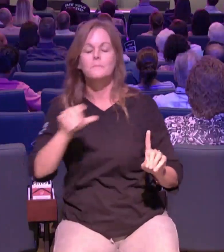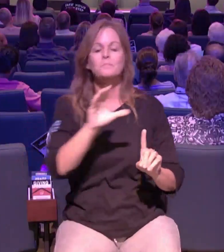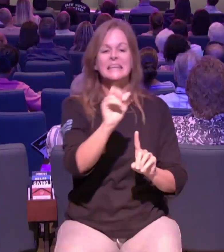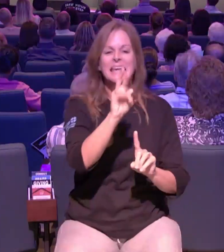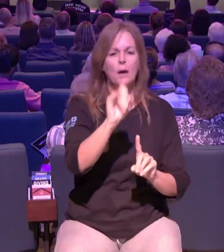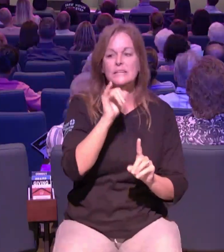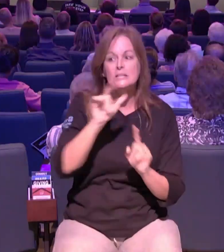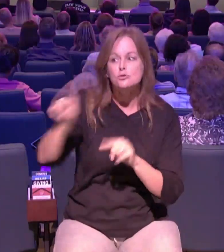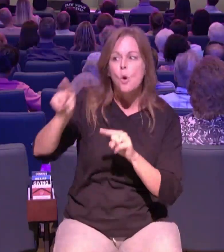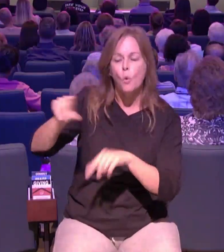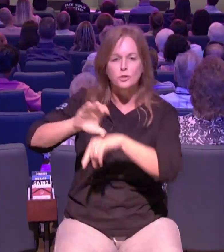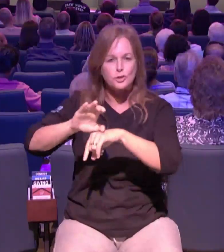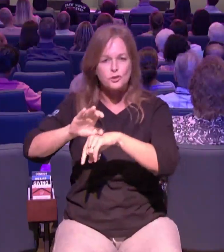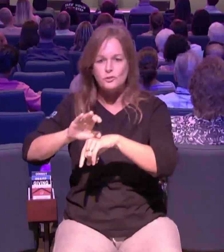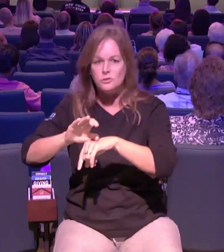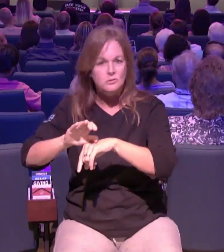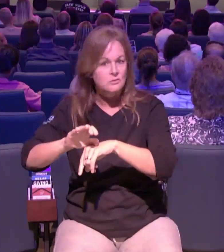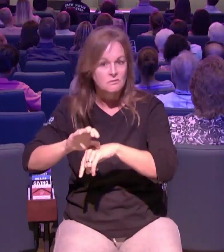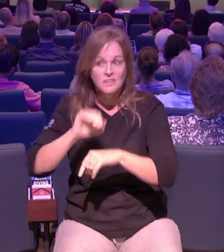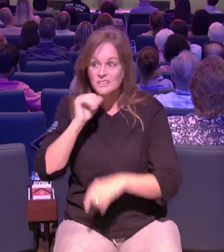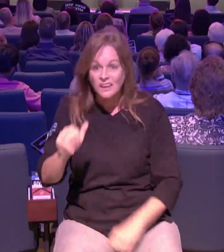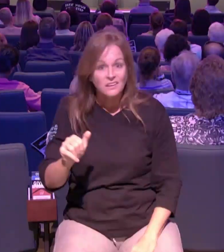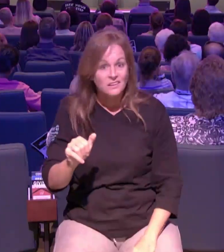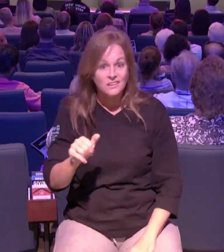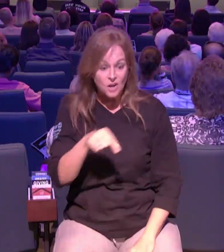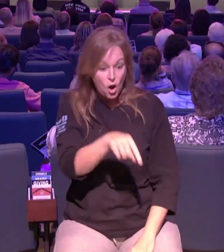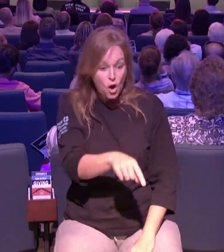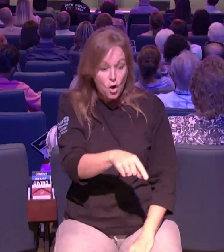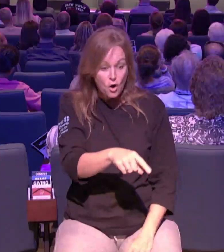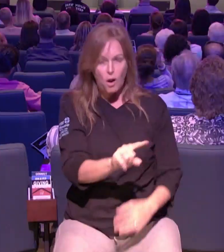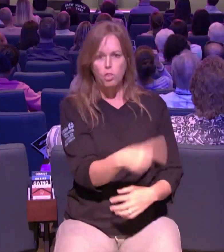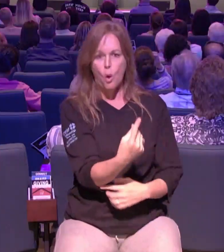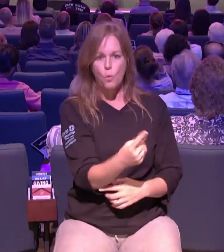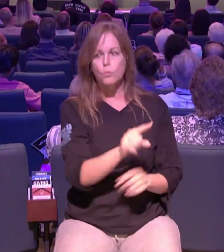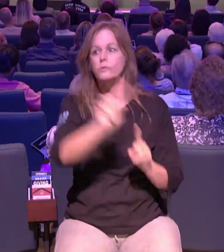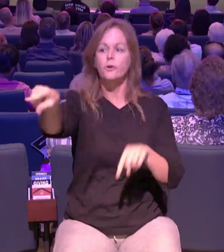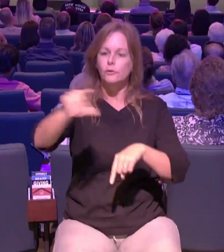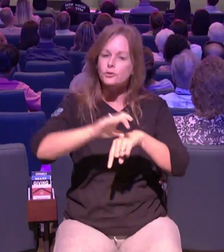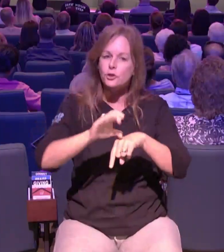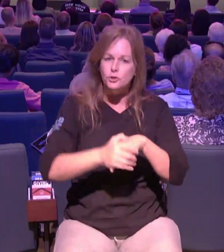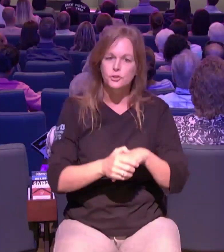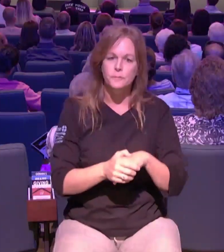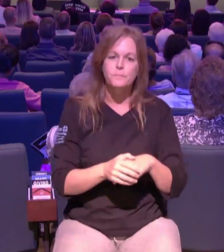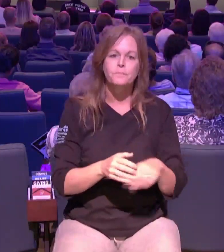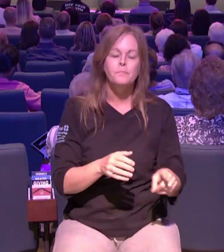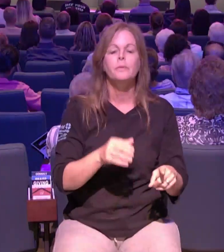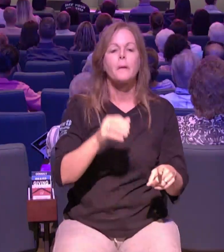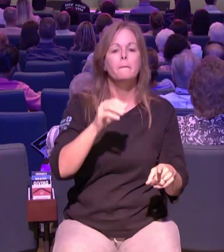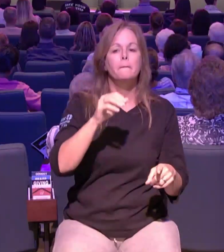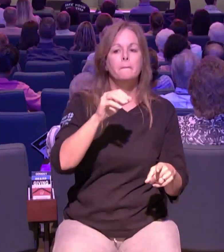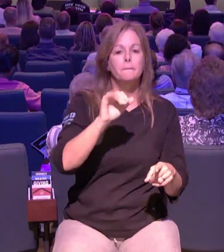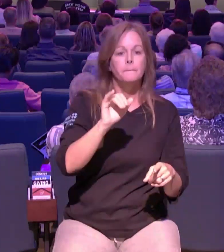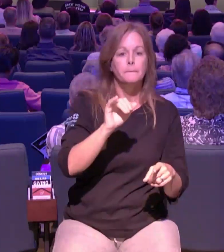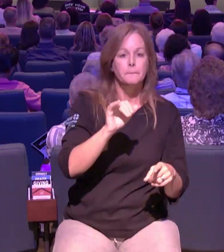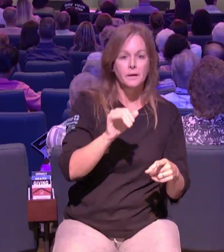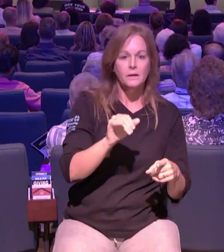every sunday every morning every sunday night carrie would carrie would carry i just figured out her name was carrie and she carried julie to